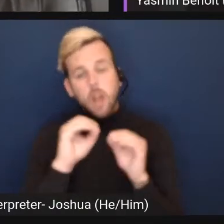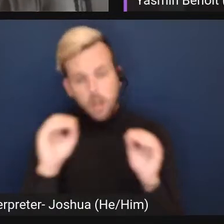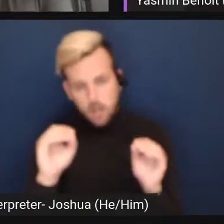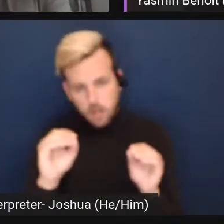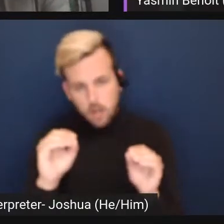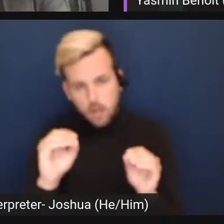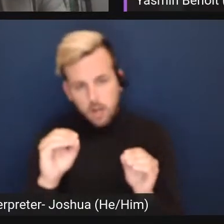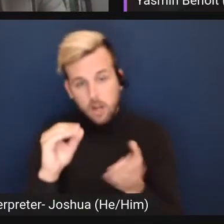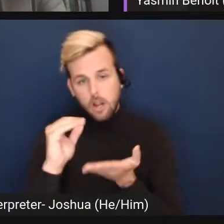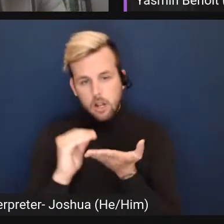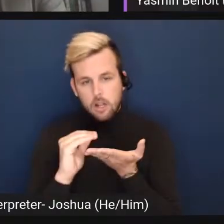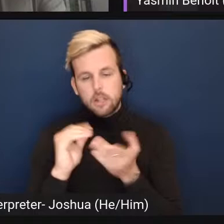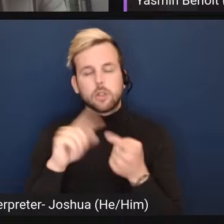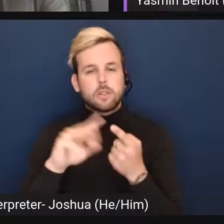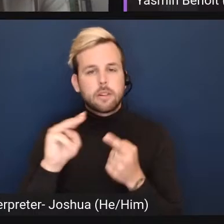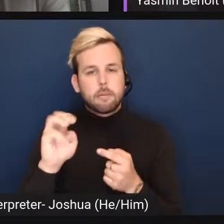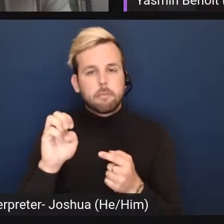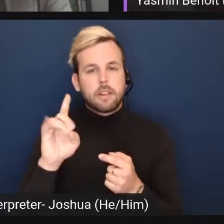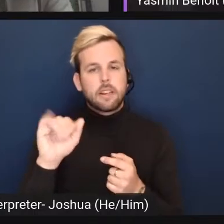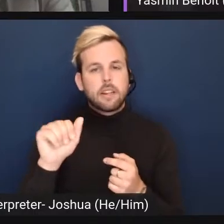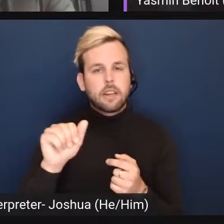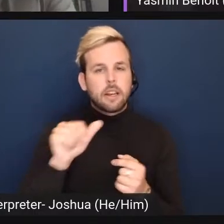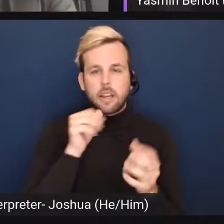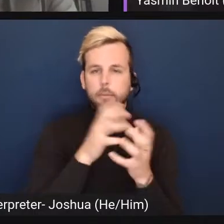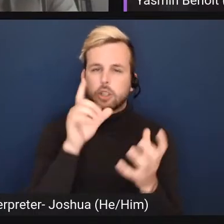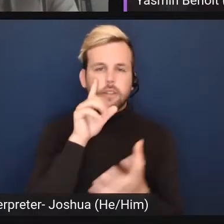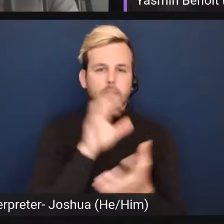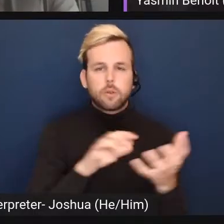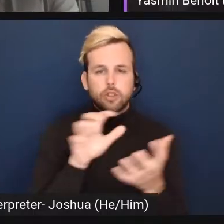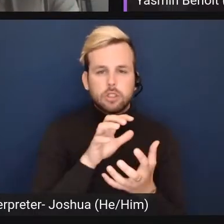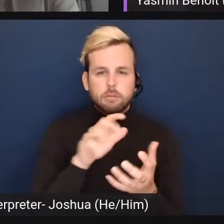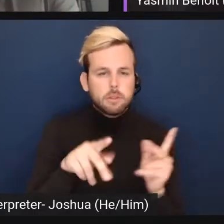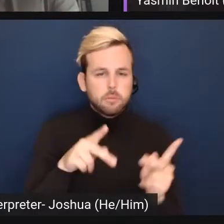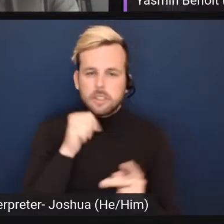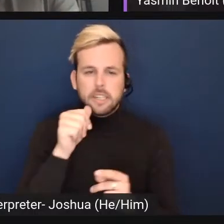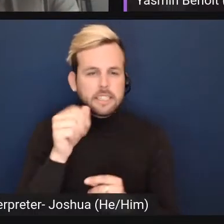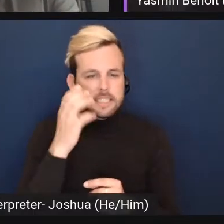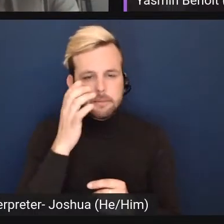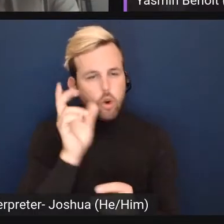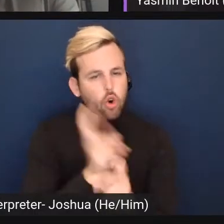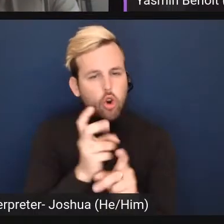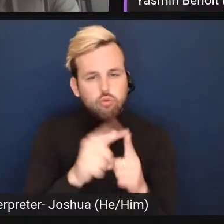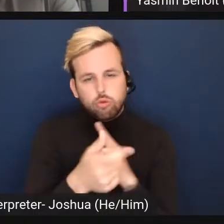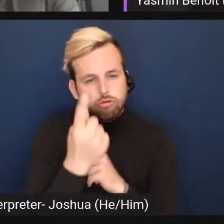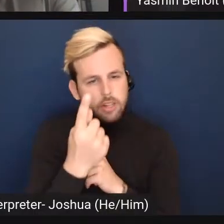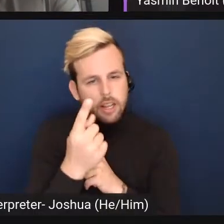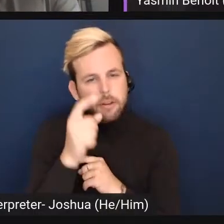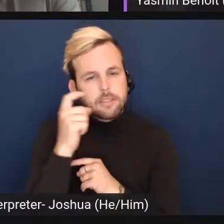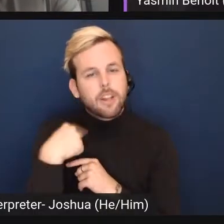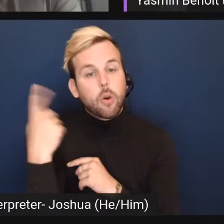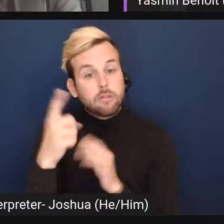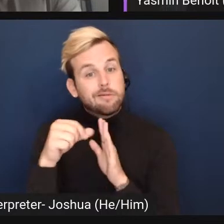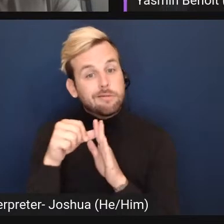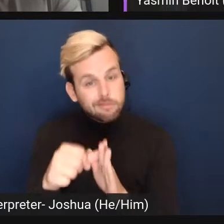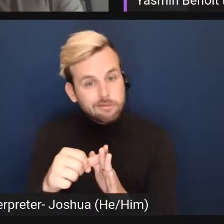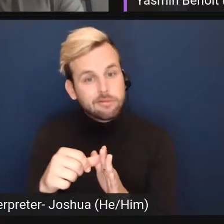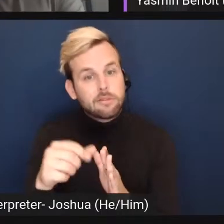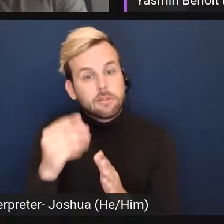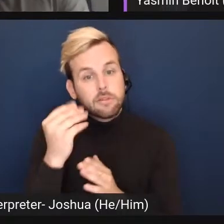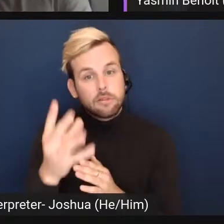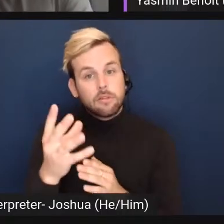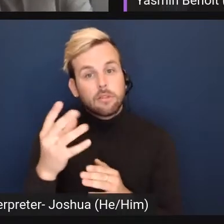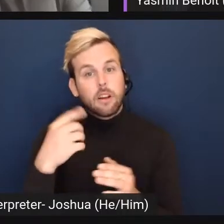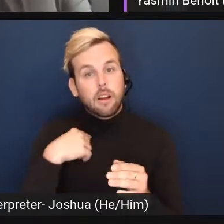media. It hasn't really been met with much confusion. I don't think people have found it that hard to understand, because I always emphasize that there's nuances to every